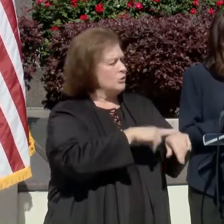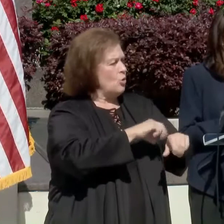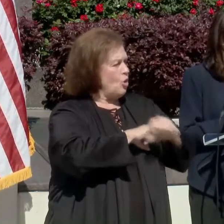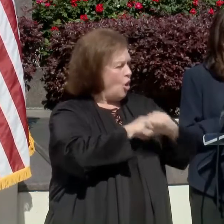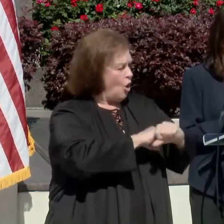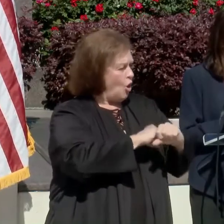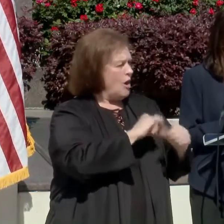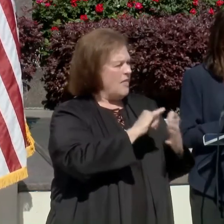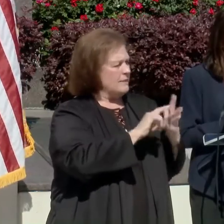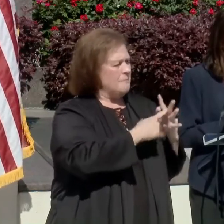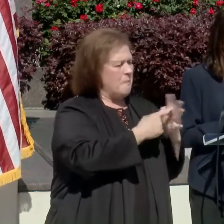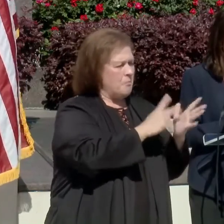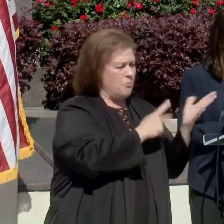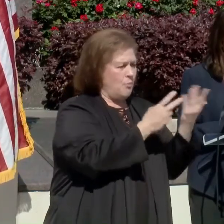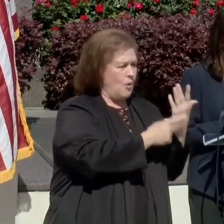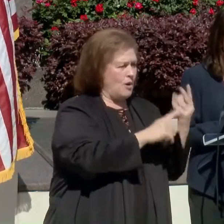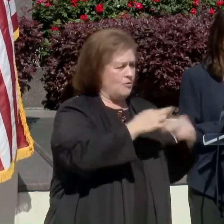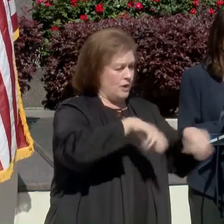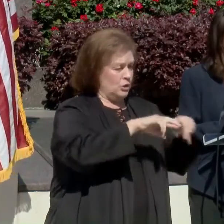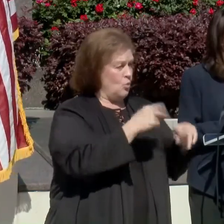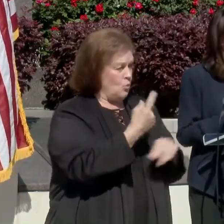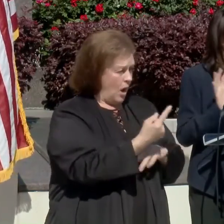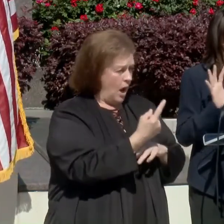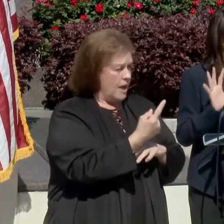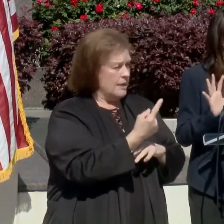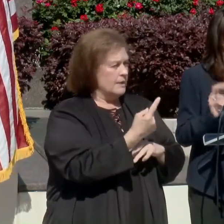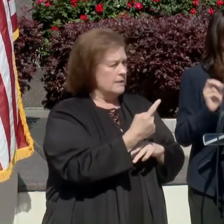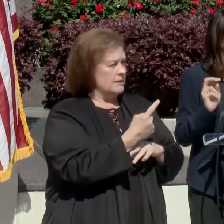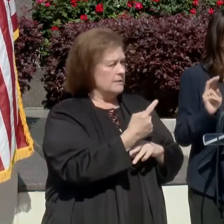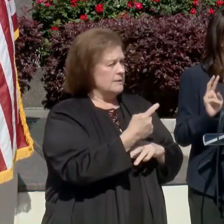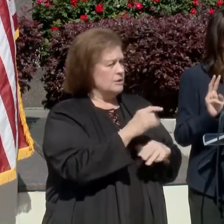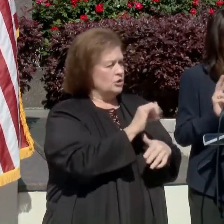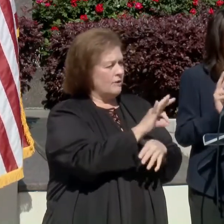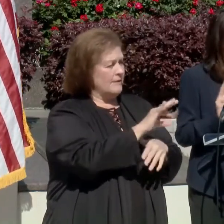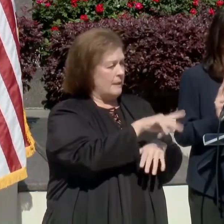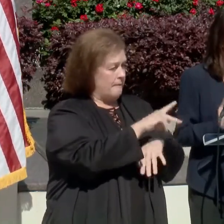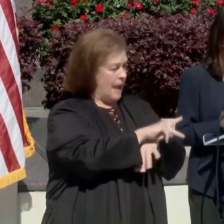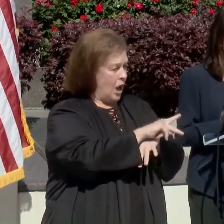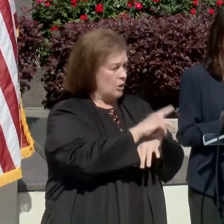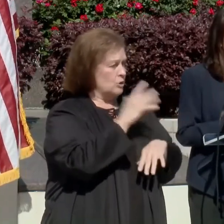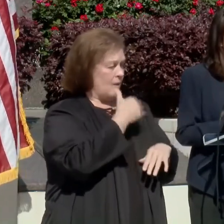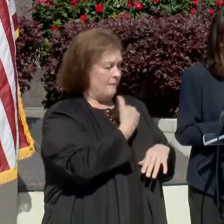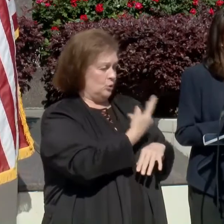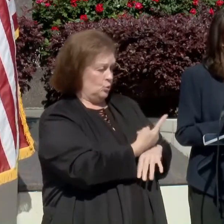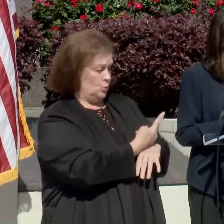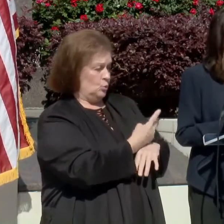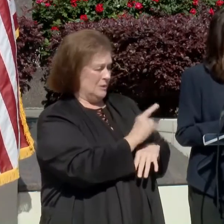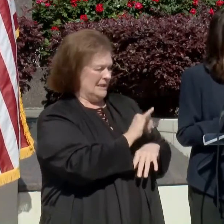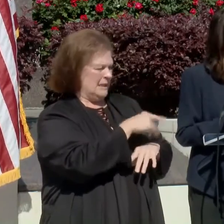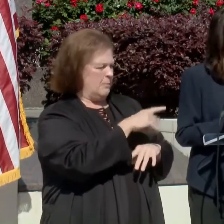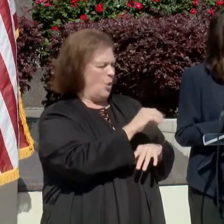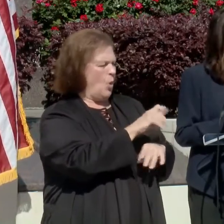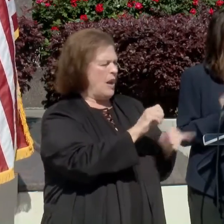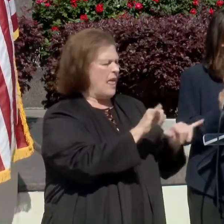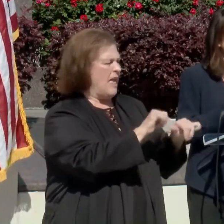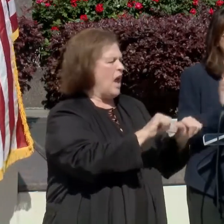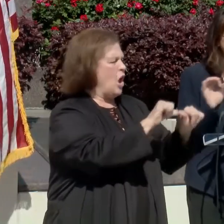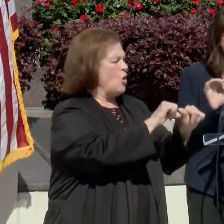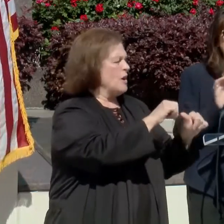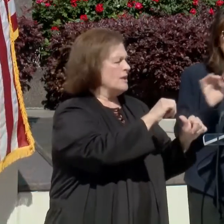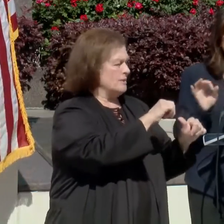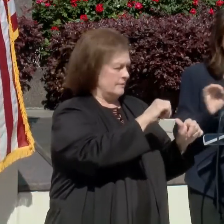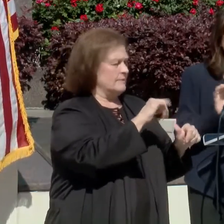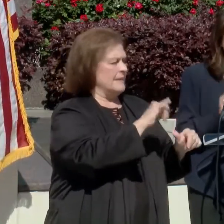is a pilot program in region one. There are five zip codes. Jefferson Parish will have two zip codes. We have found that these zip codes just